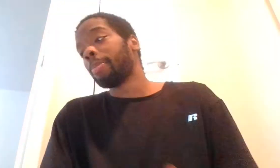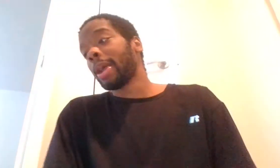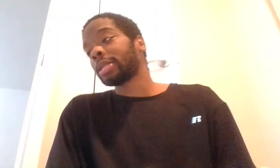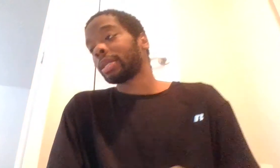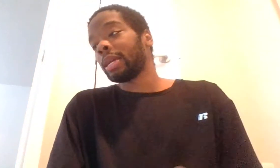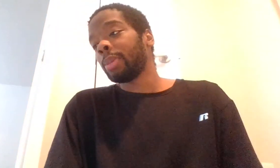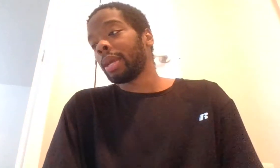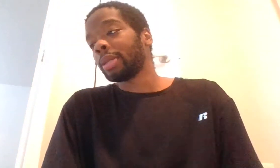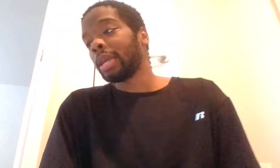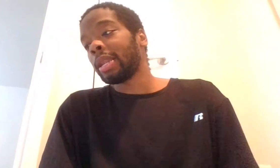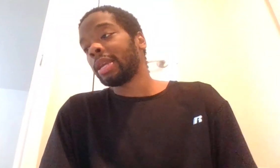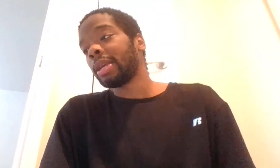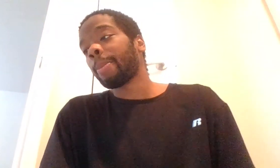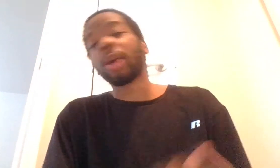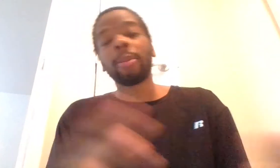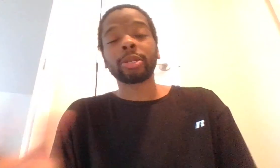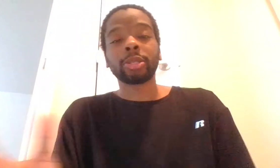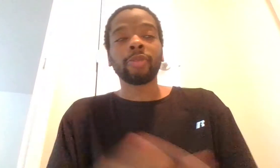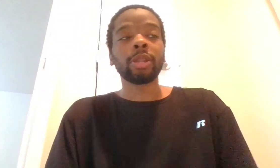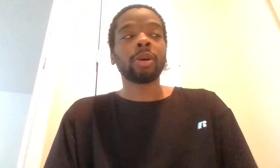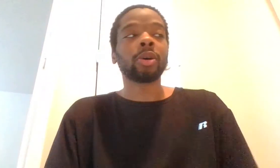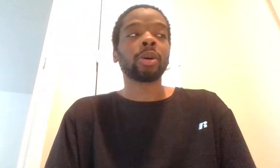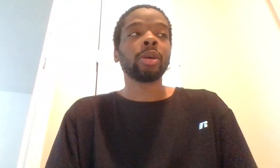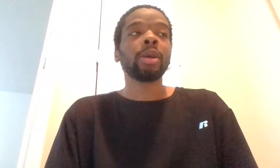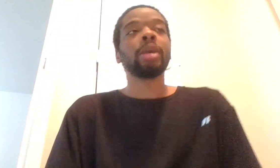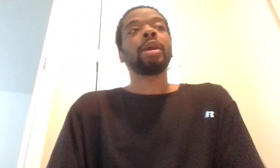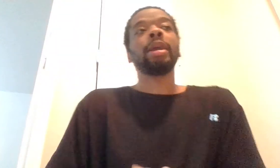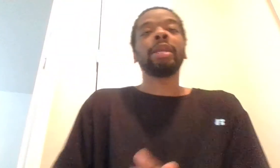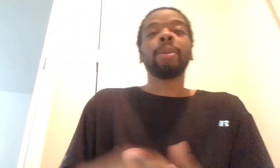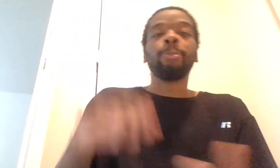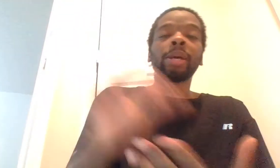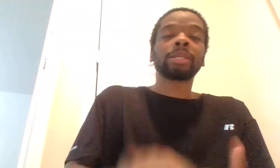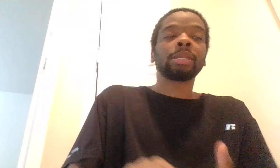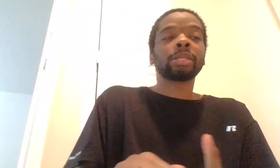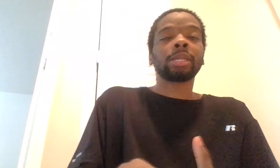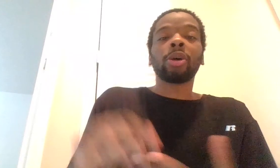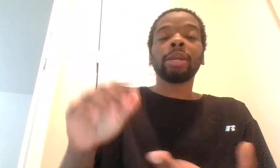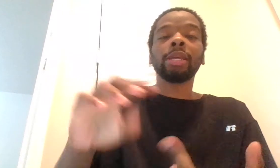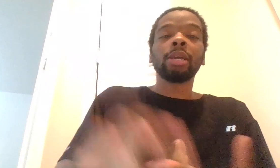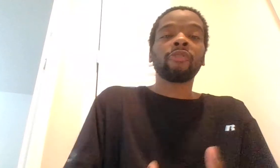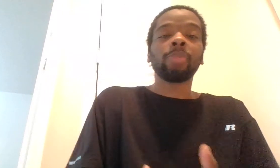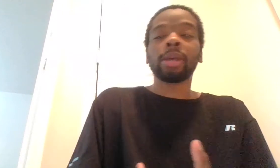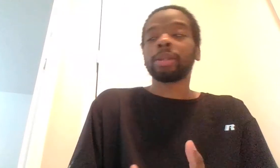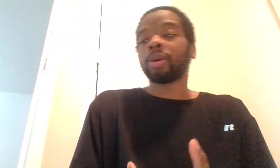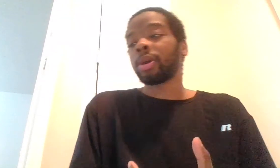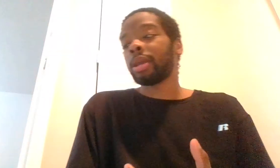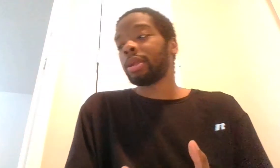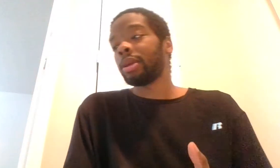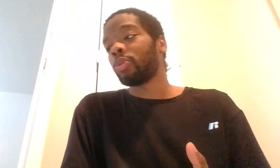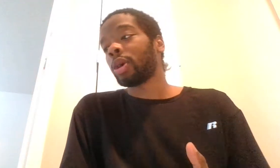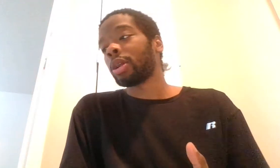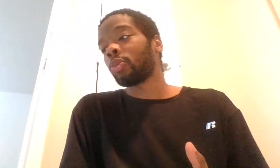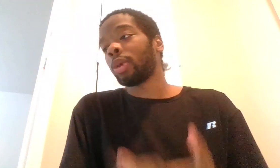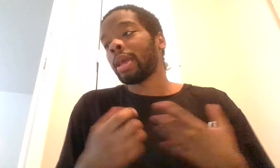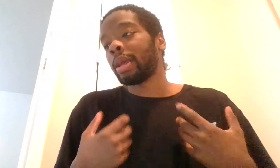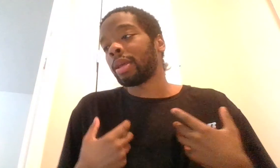Basically means any public servant, or any business, or any government, or anyone with a